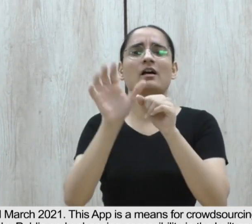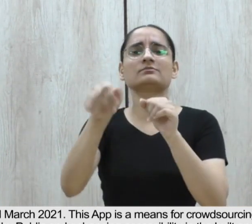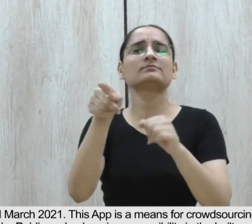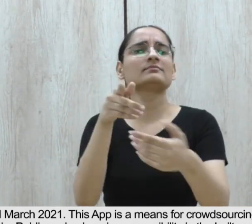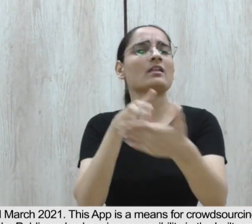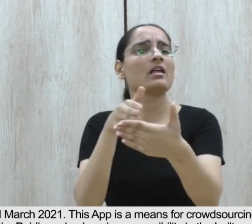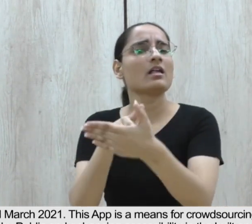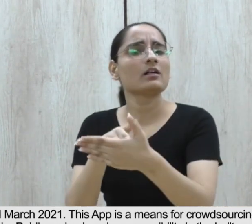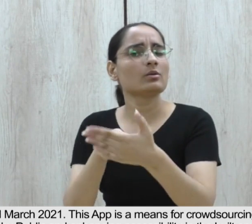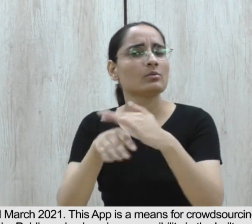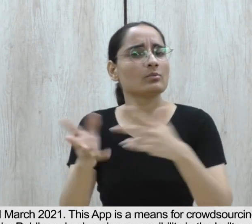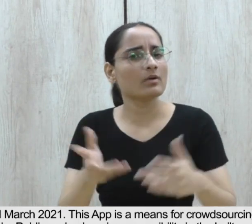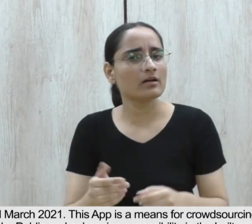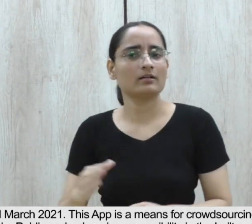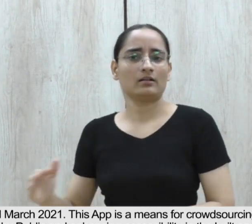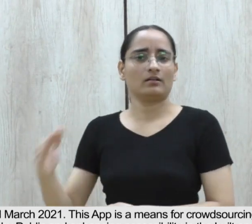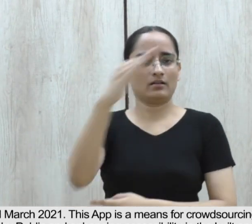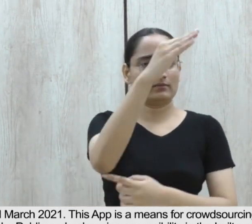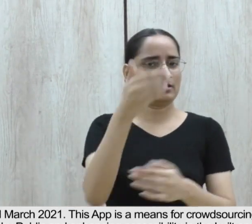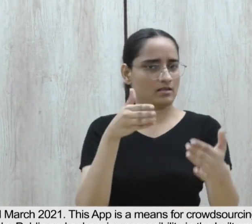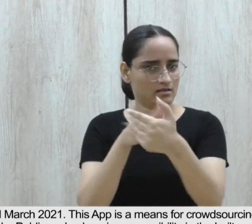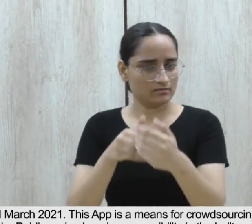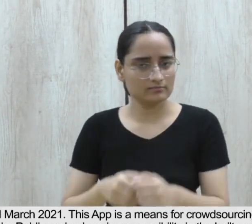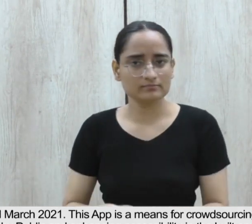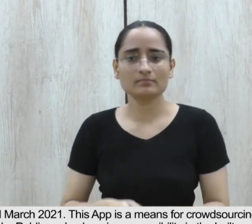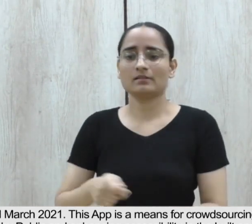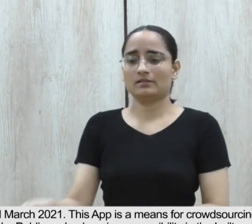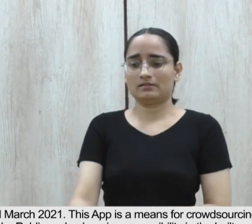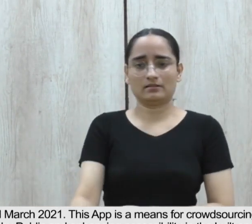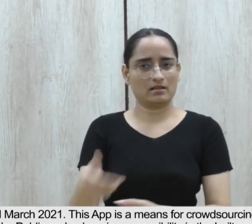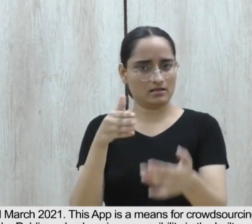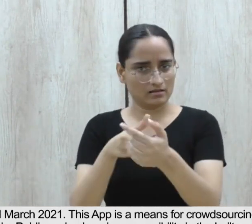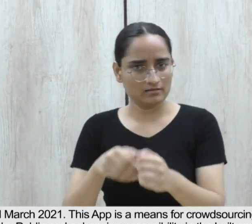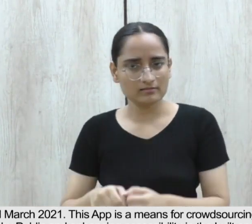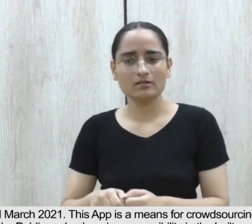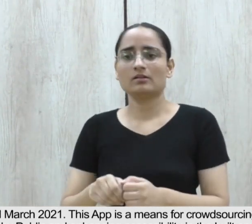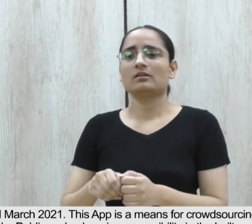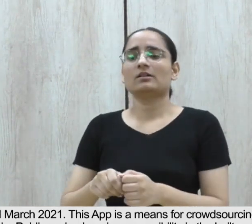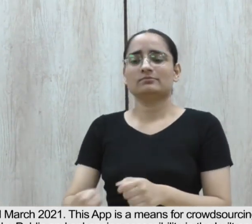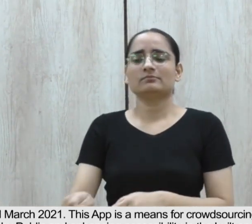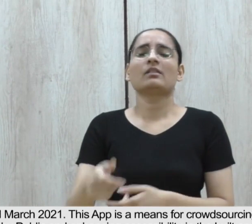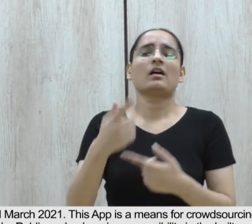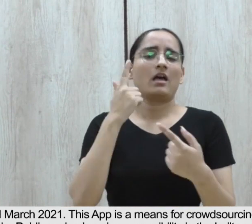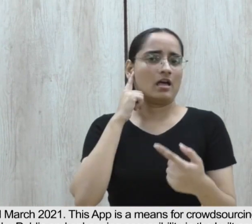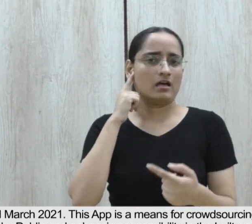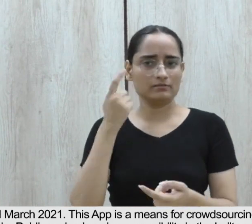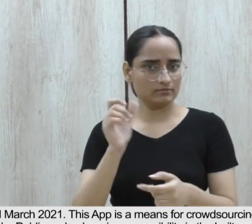crowdsourcing of accessibility related problems being faced by public and